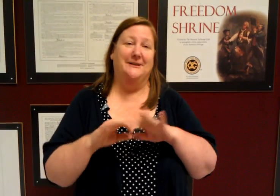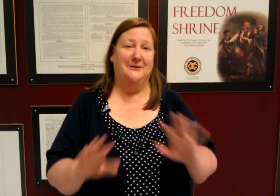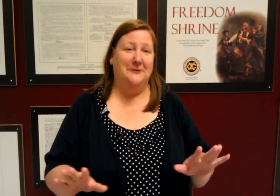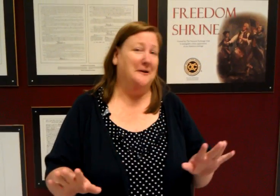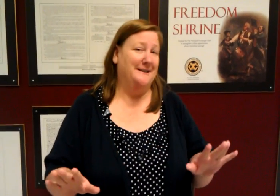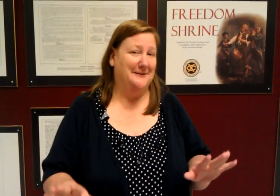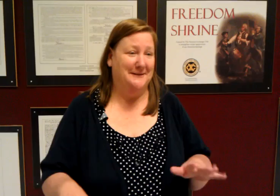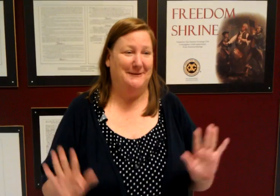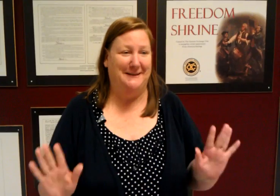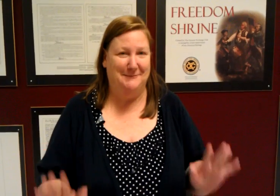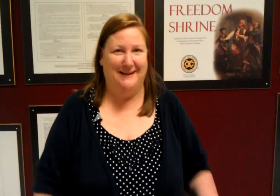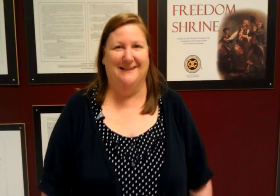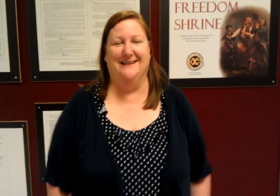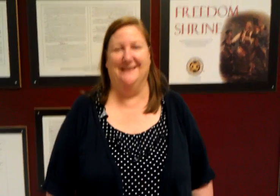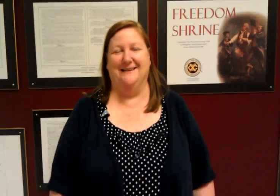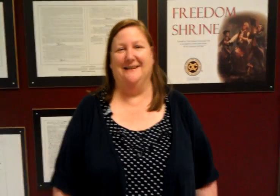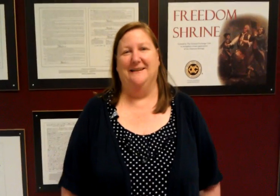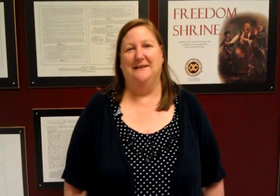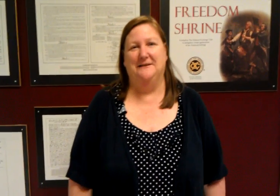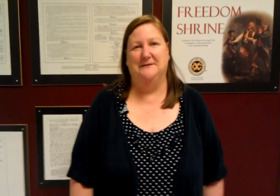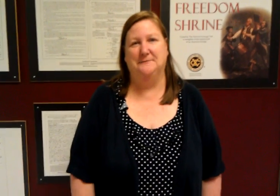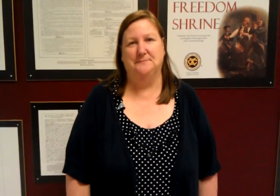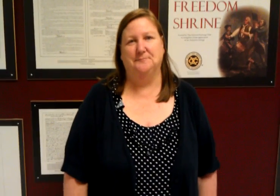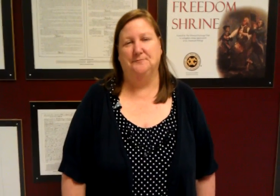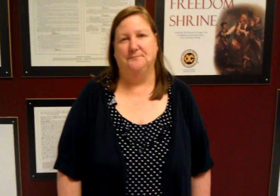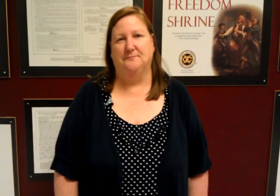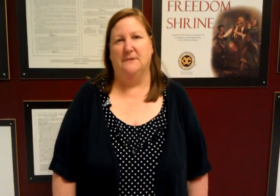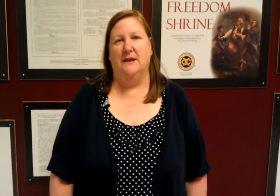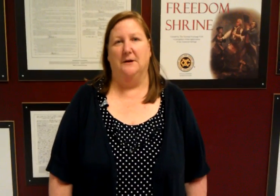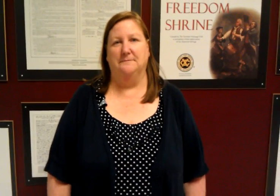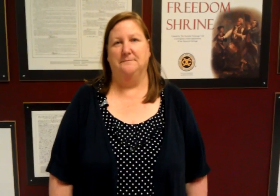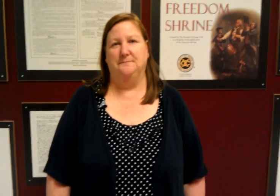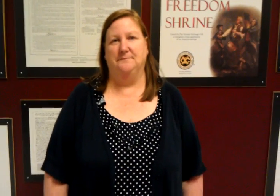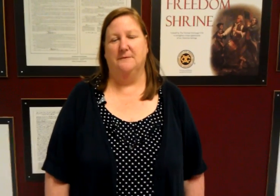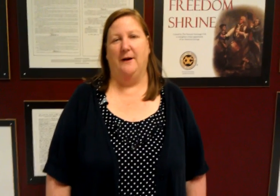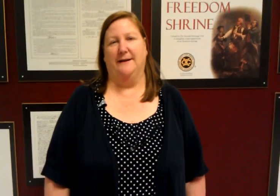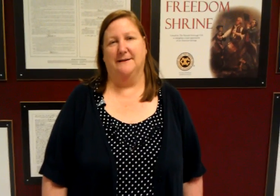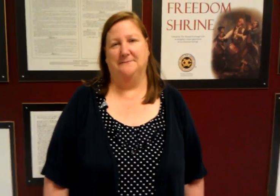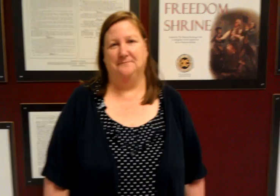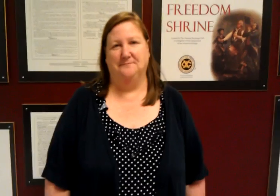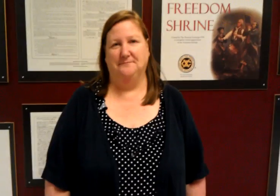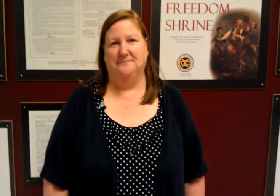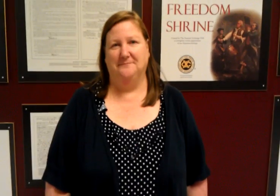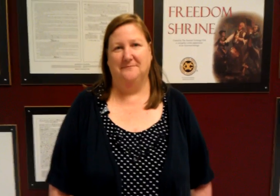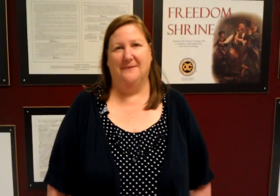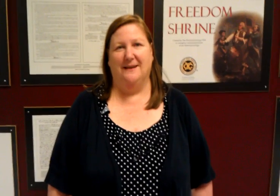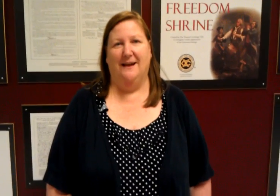you all can do it yeah but you remember it isn't a diet right because it's the cure because we're never going to be heavy again right